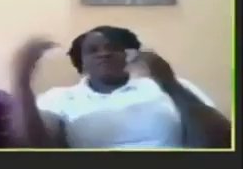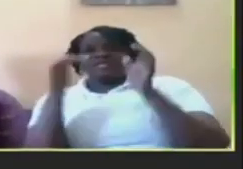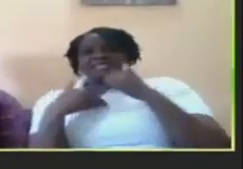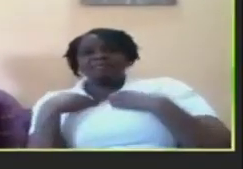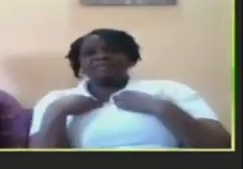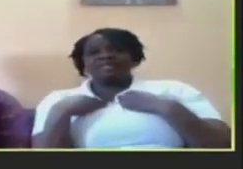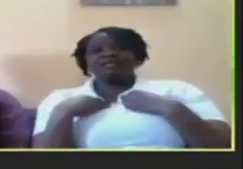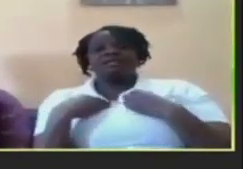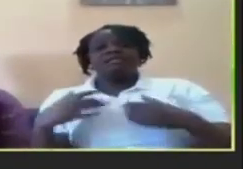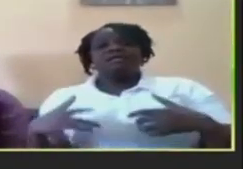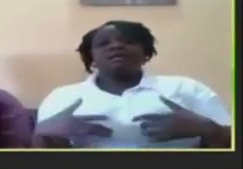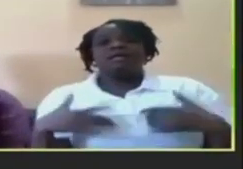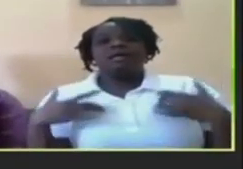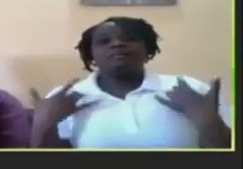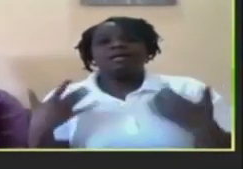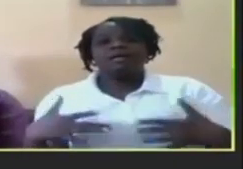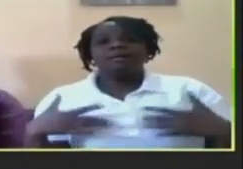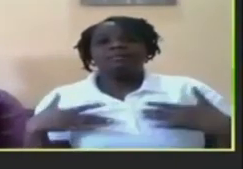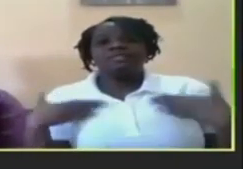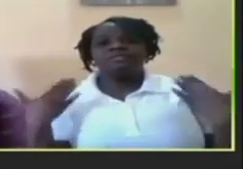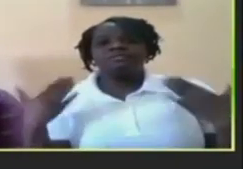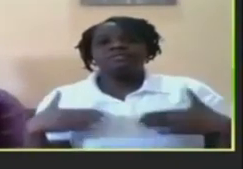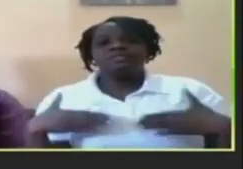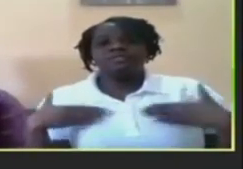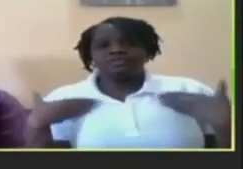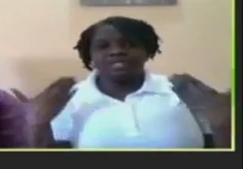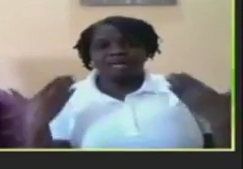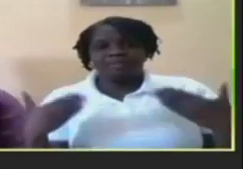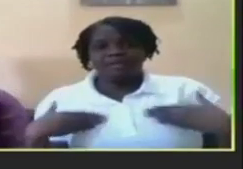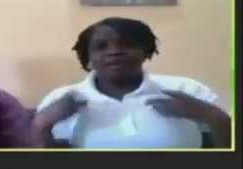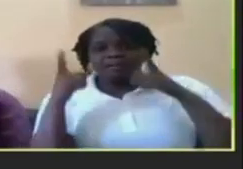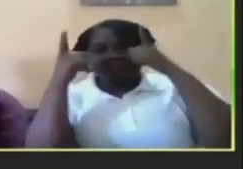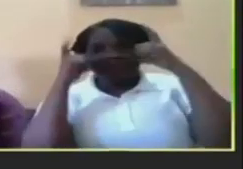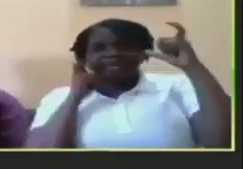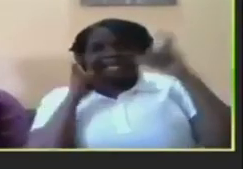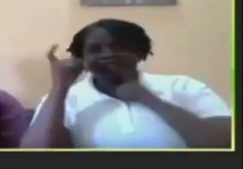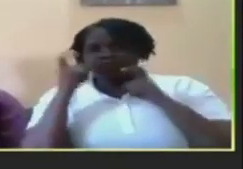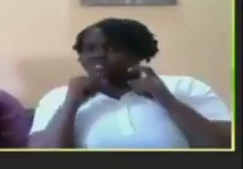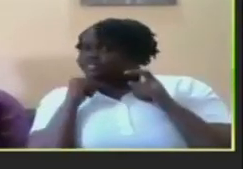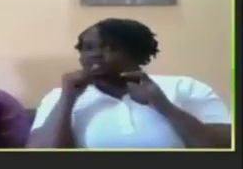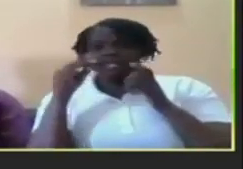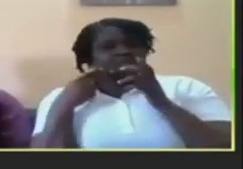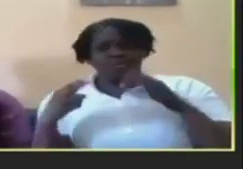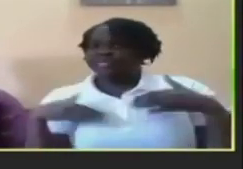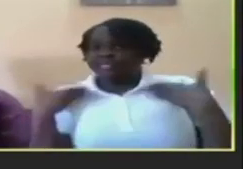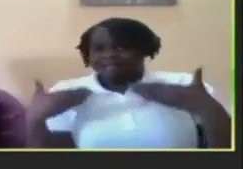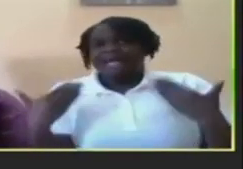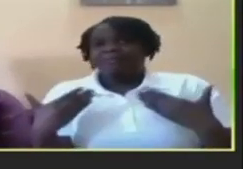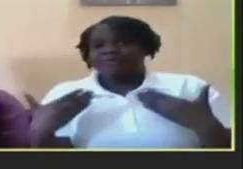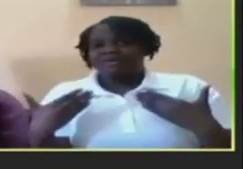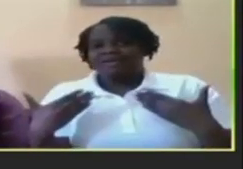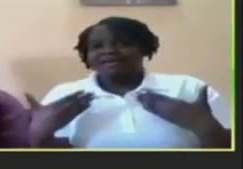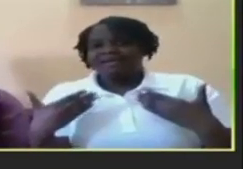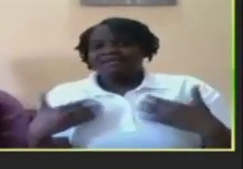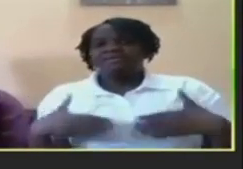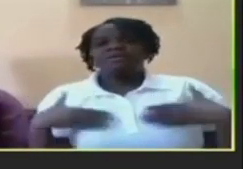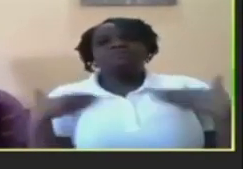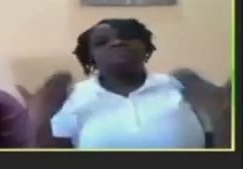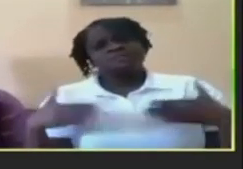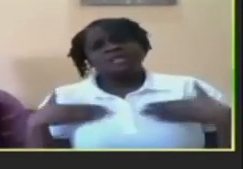example i'm happy to see you but my expression ain't sure that i'm happy so i'm